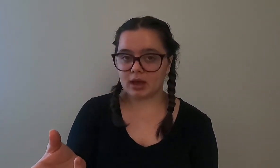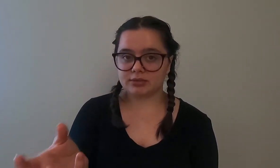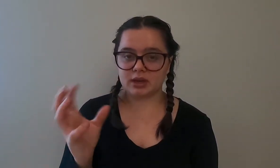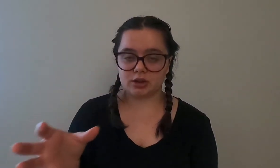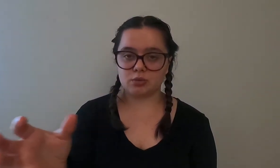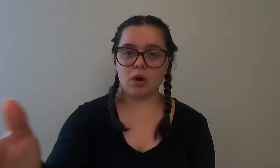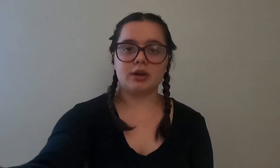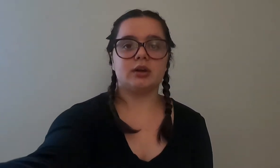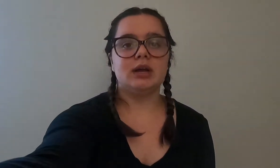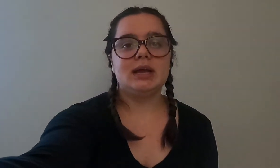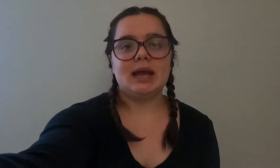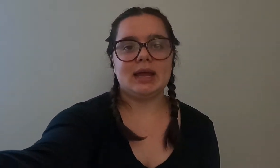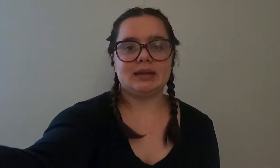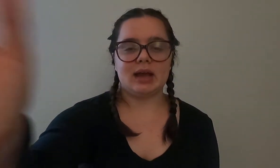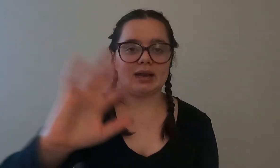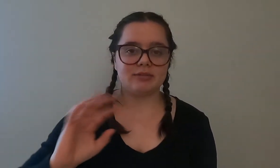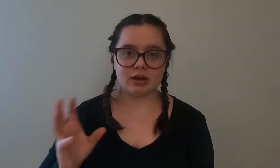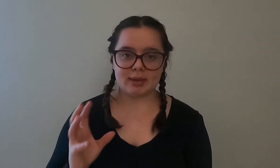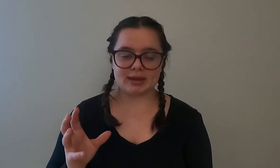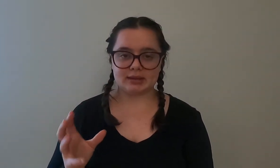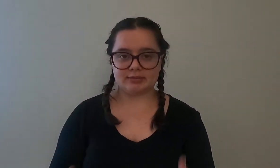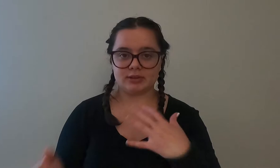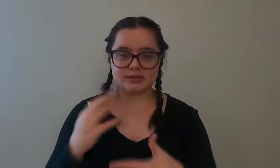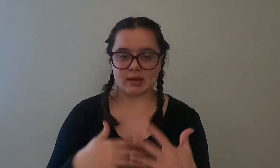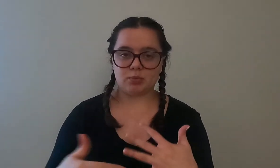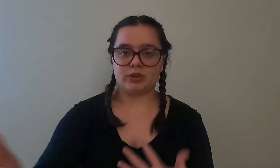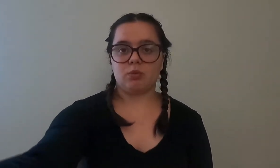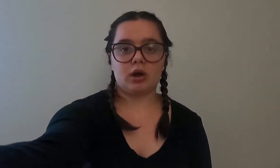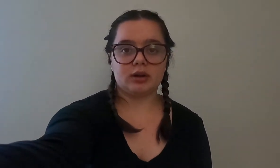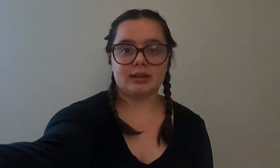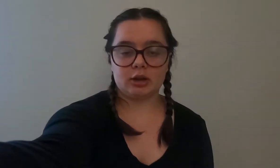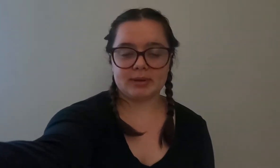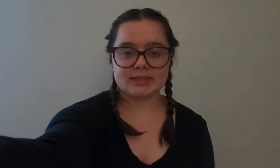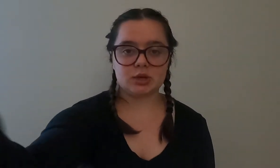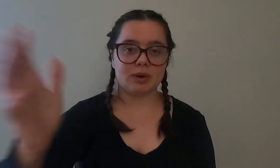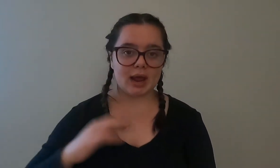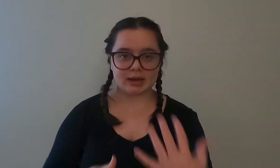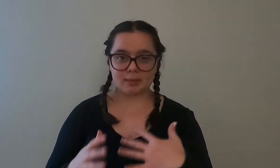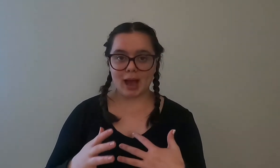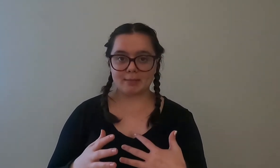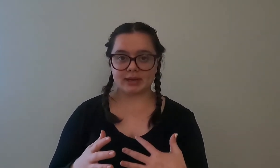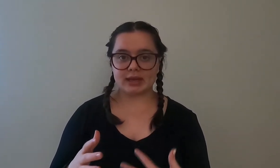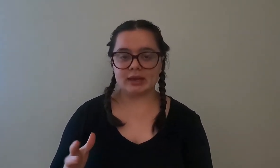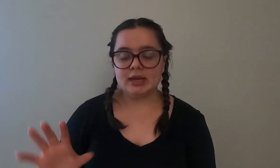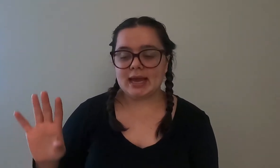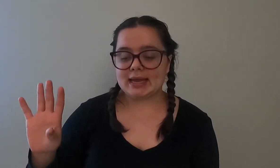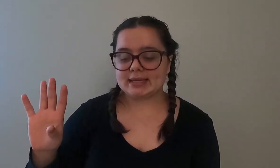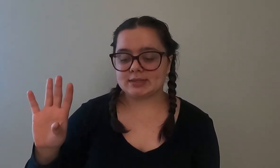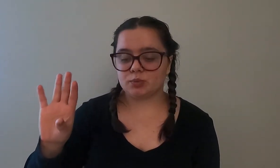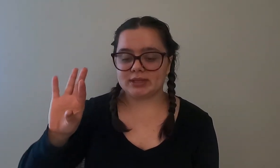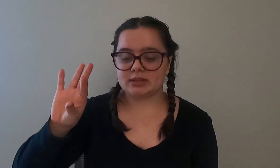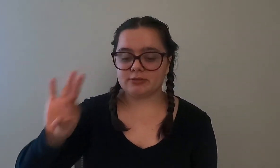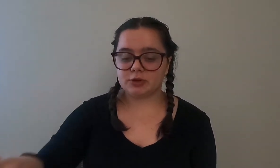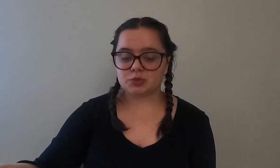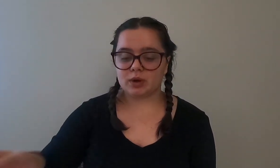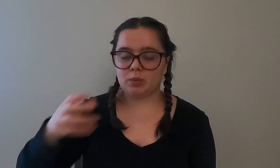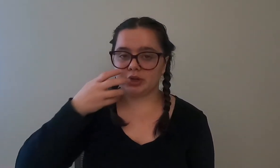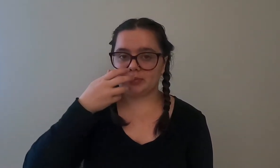mouth and into the water it kind of automatically fills up with water a little bit so what ended up happening is we did the first one where you